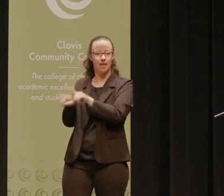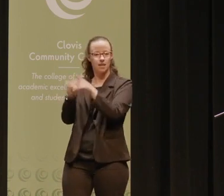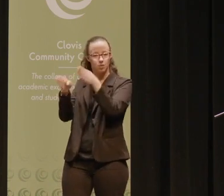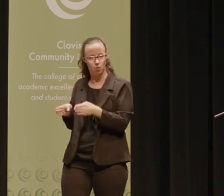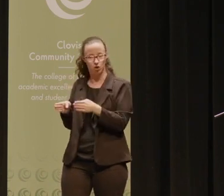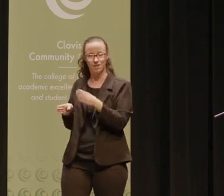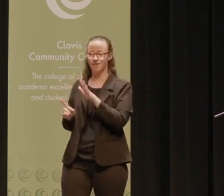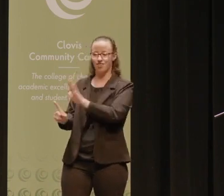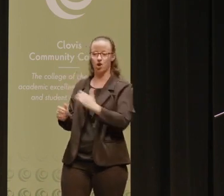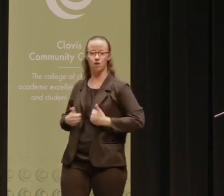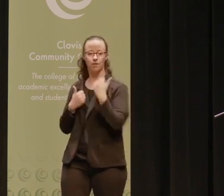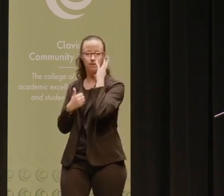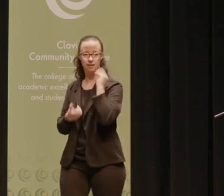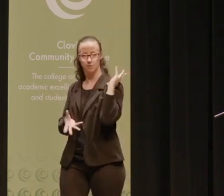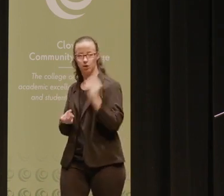and their lived experiences.